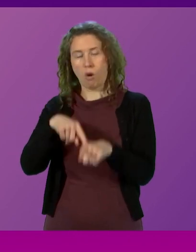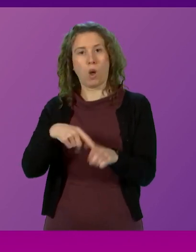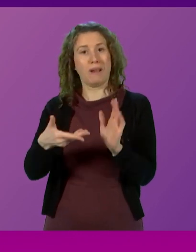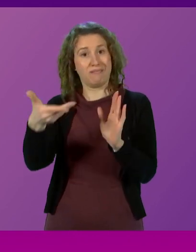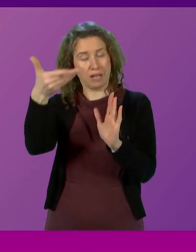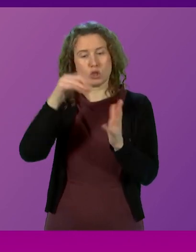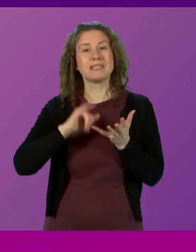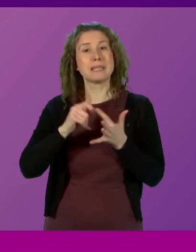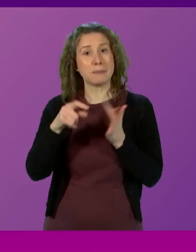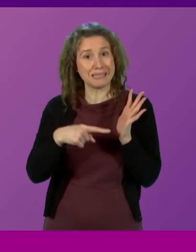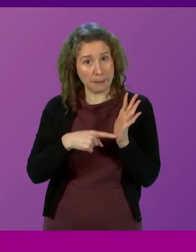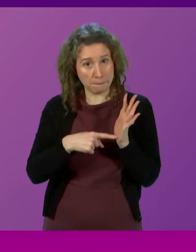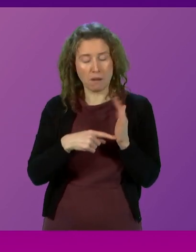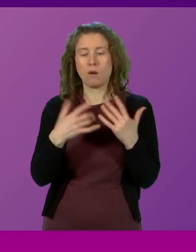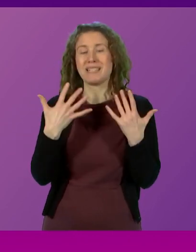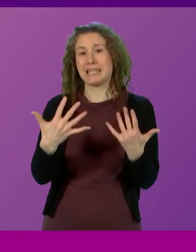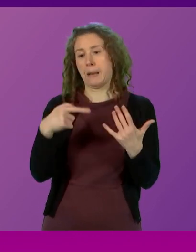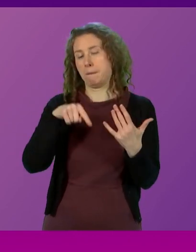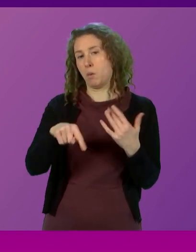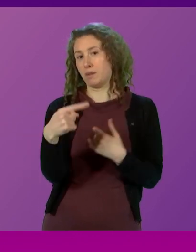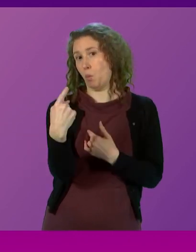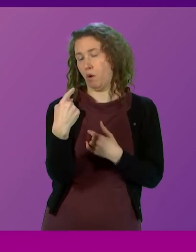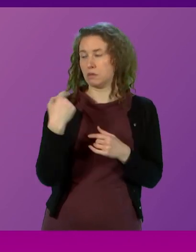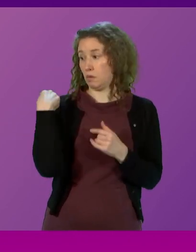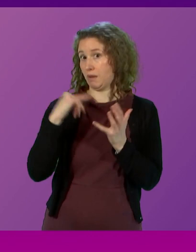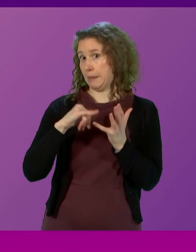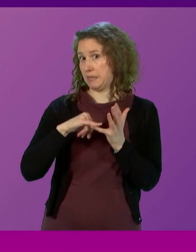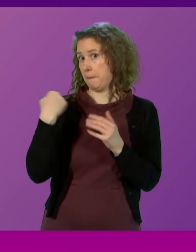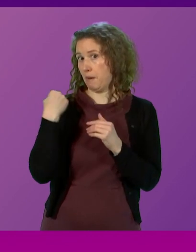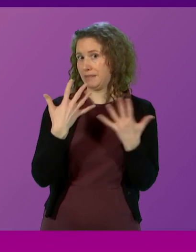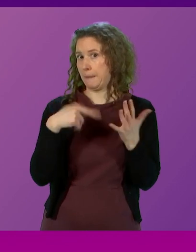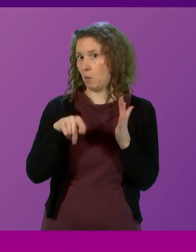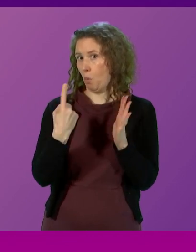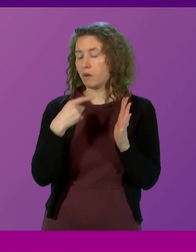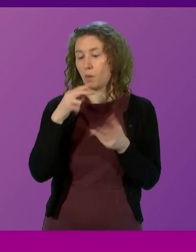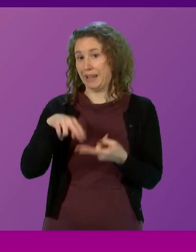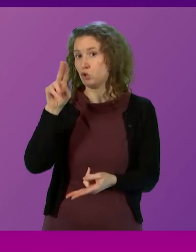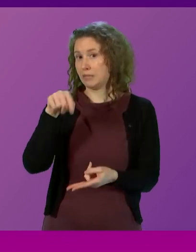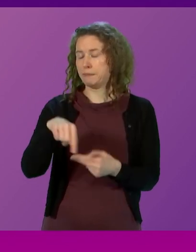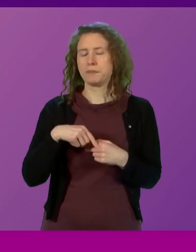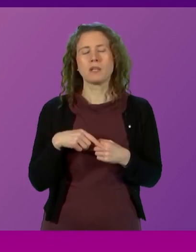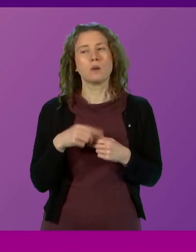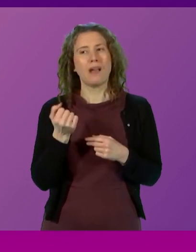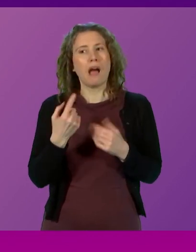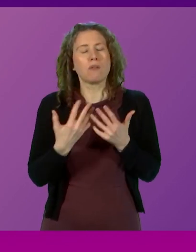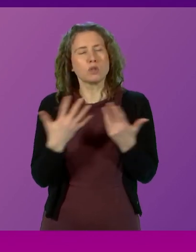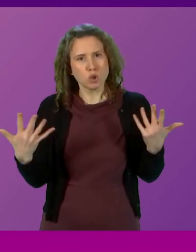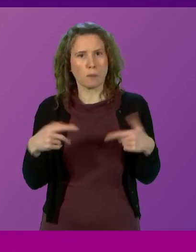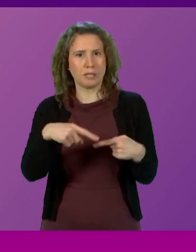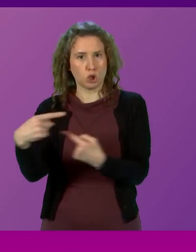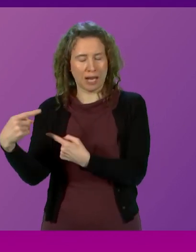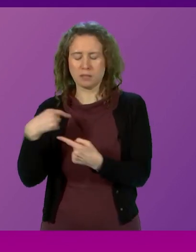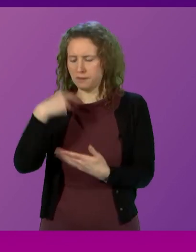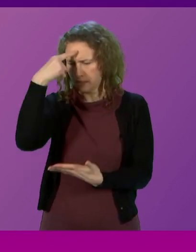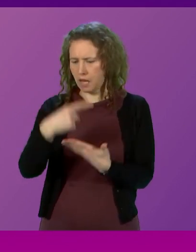in September of 10.1%. In the face of the extraordinary challenges we face, we have chosen